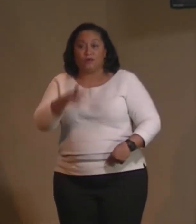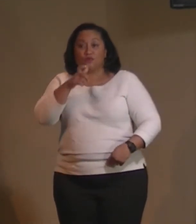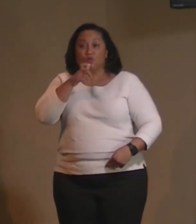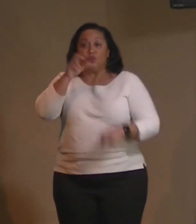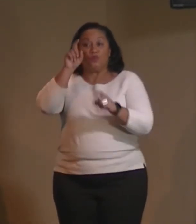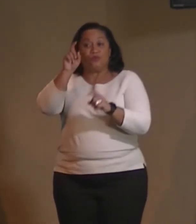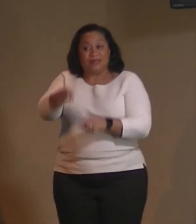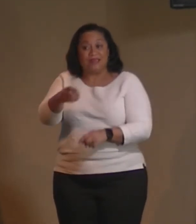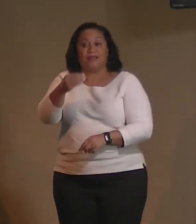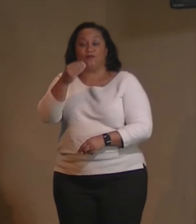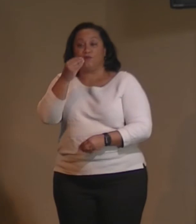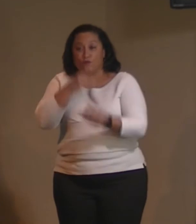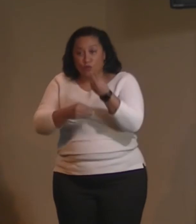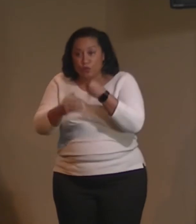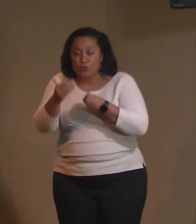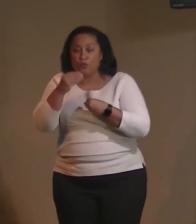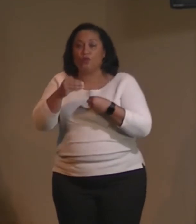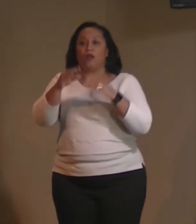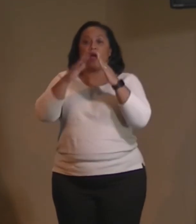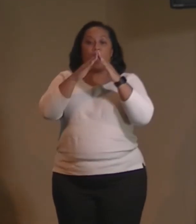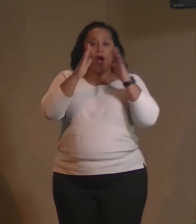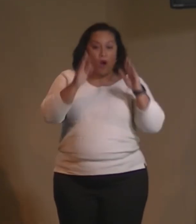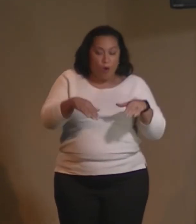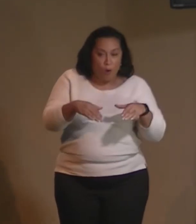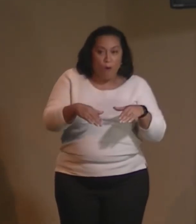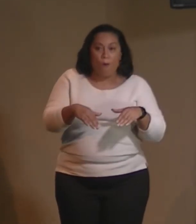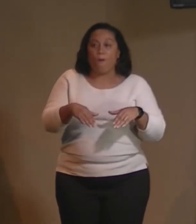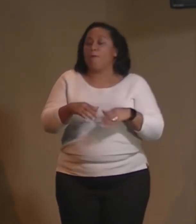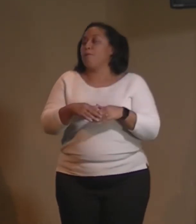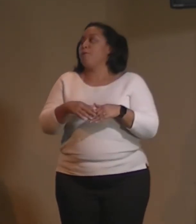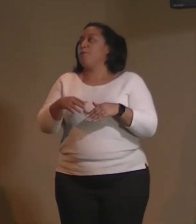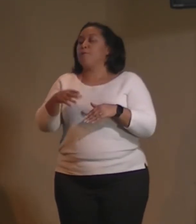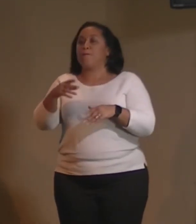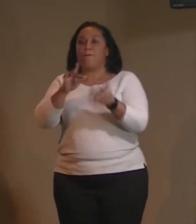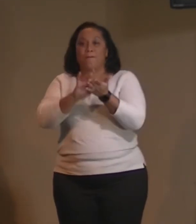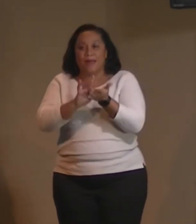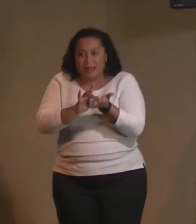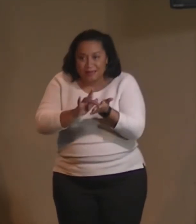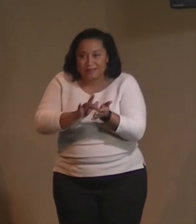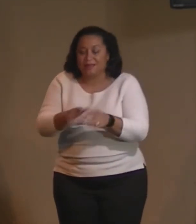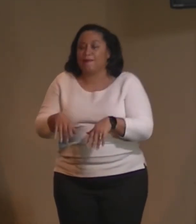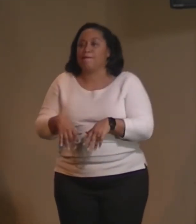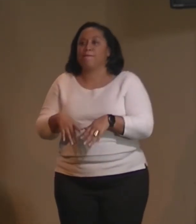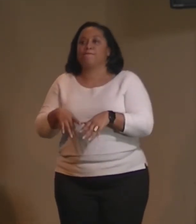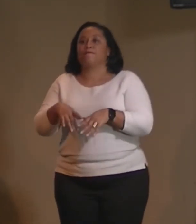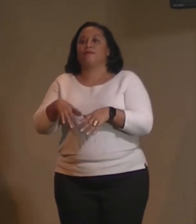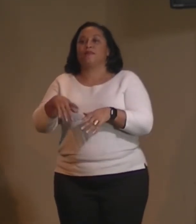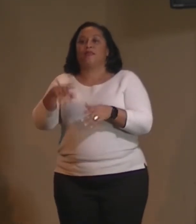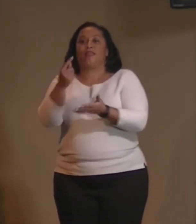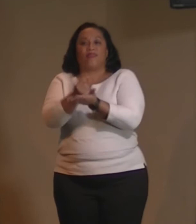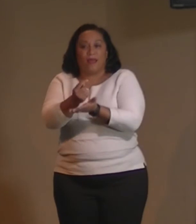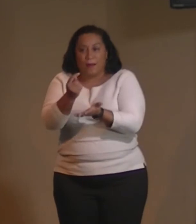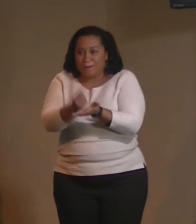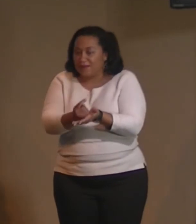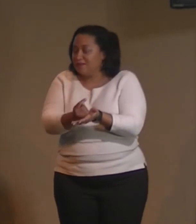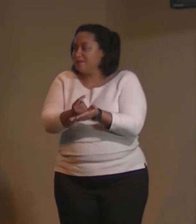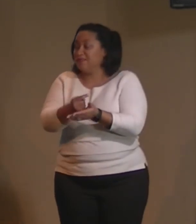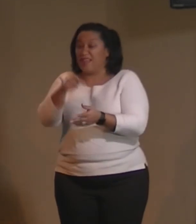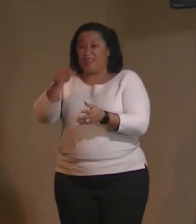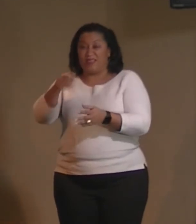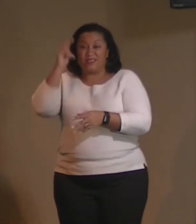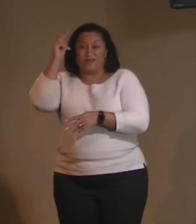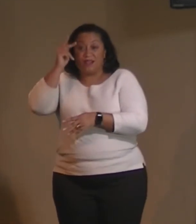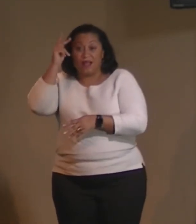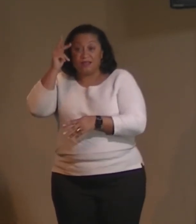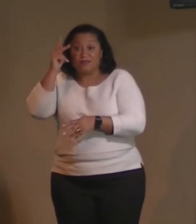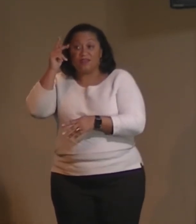who need a home who need shelter who need medication who need therapy this philosophy